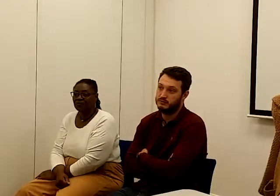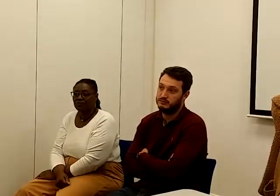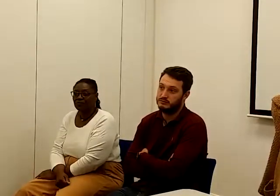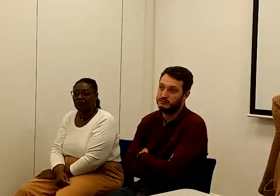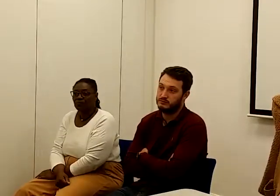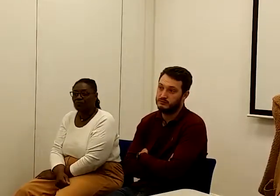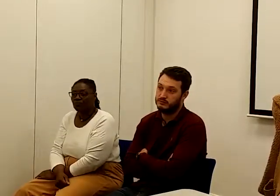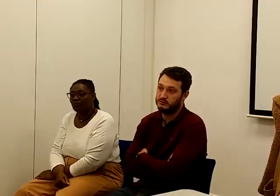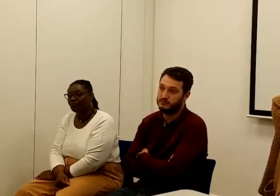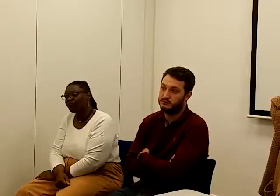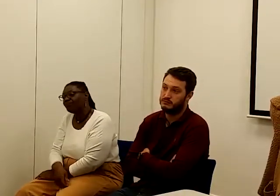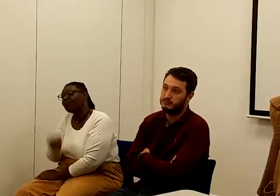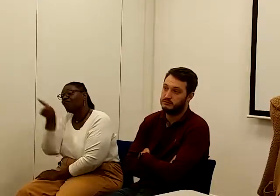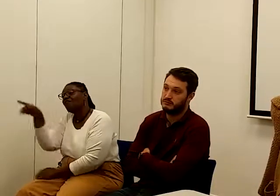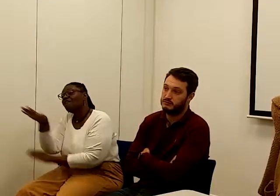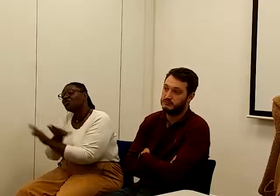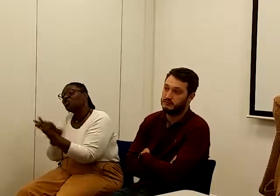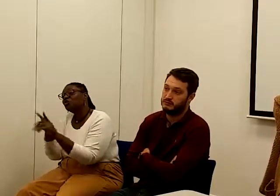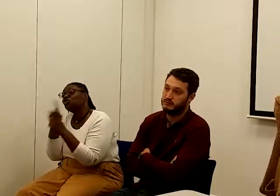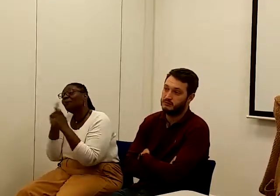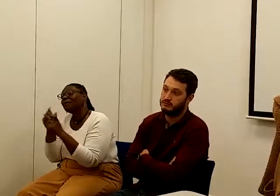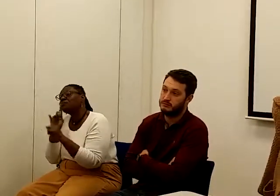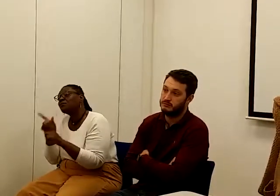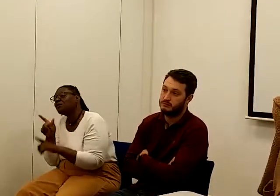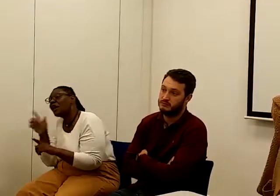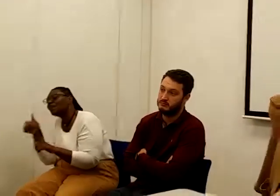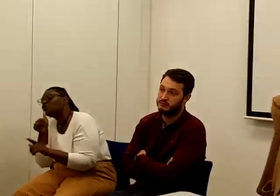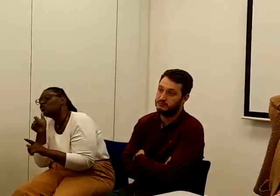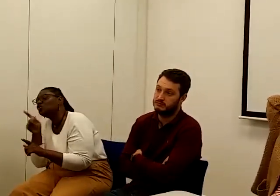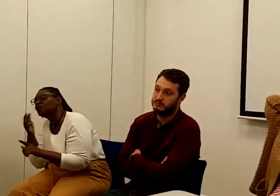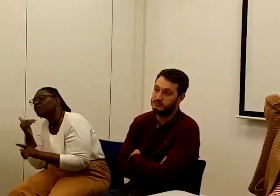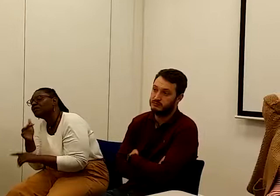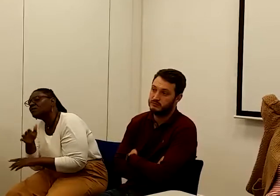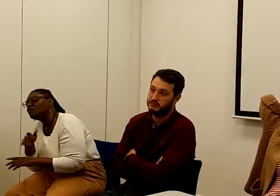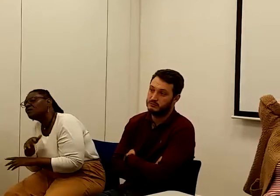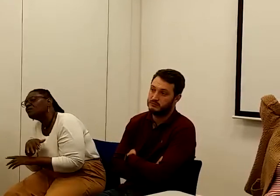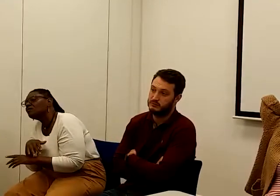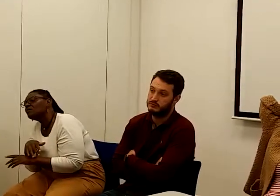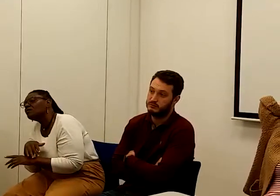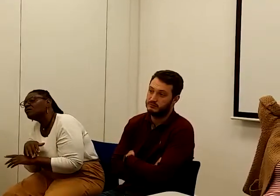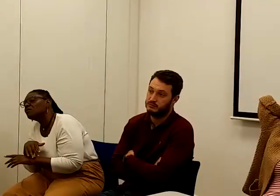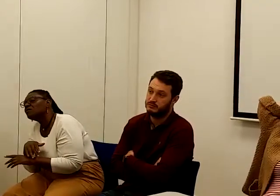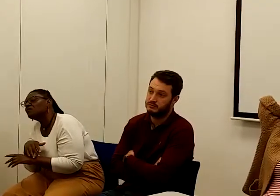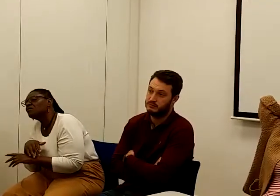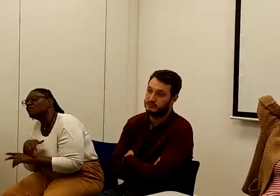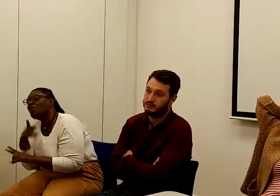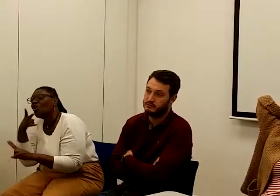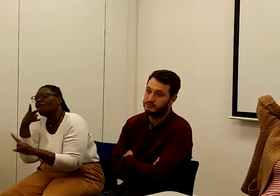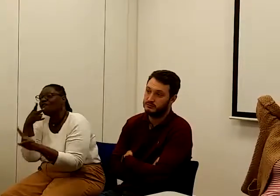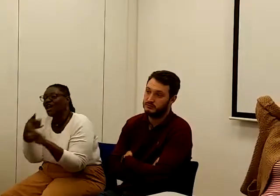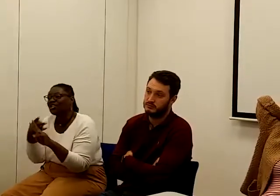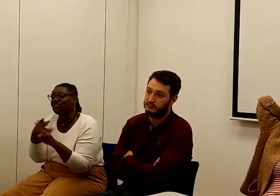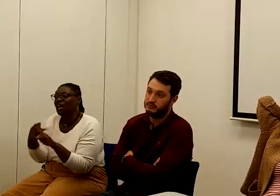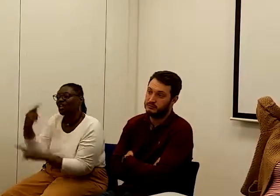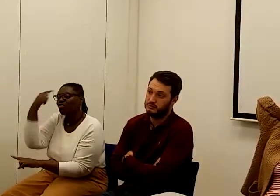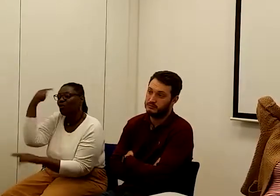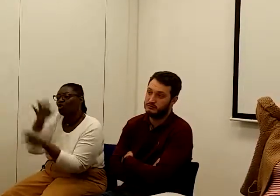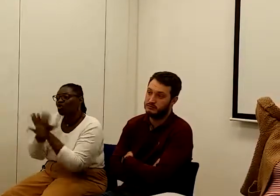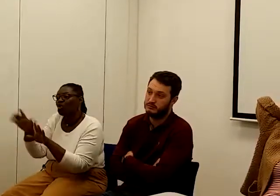Uh, for social media, I had one a few years ago, which was hashtag support not sanctions. That, that was going sort of